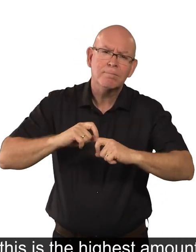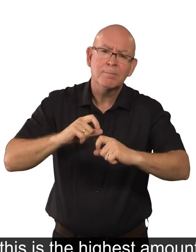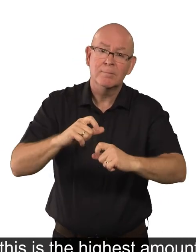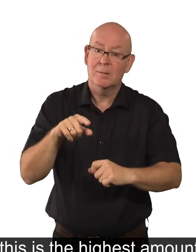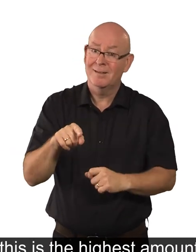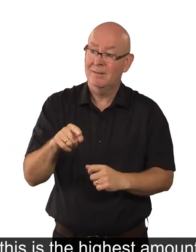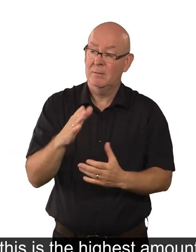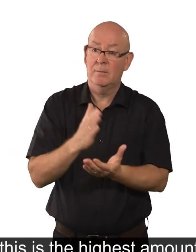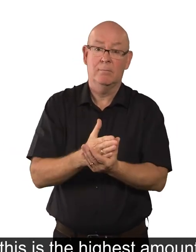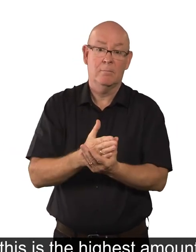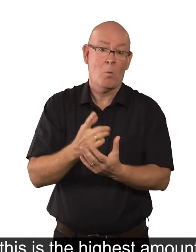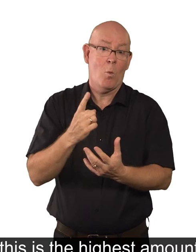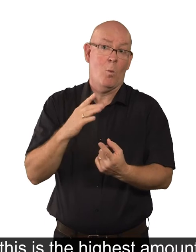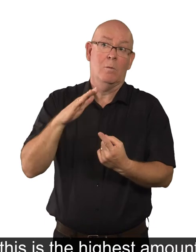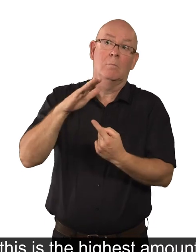is the highest amount they have ever spent.